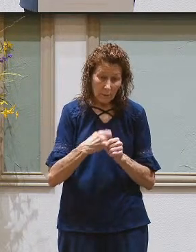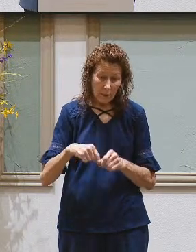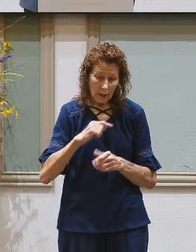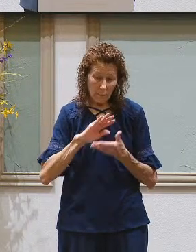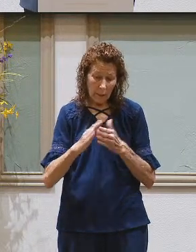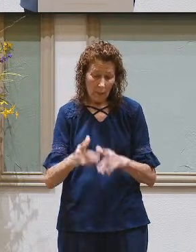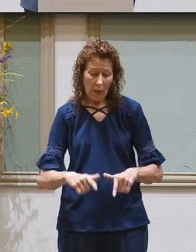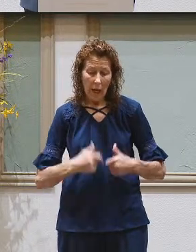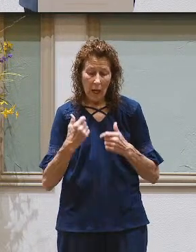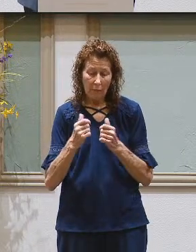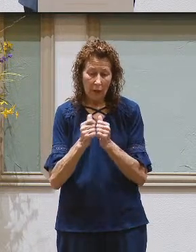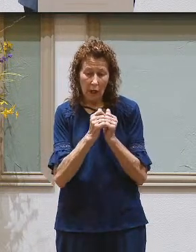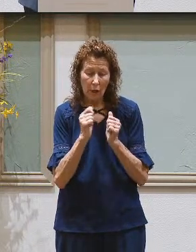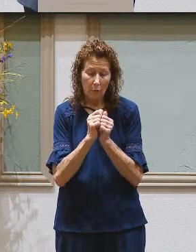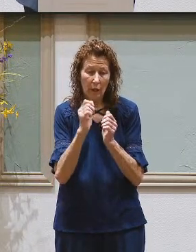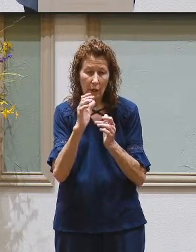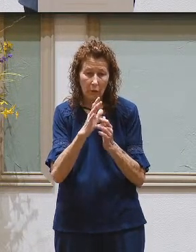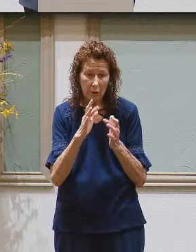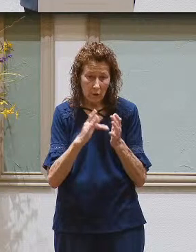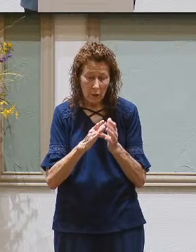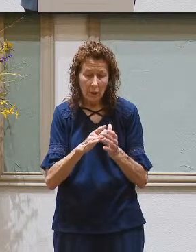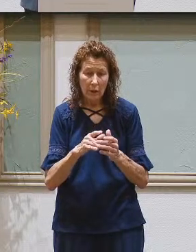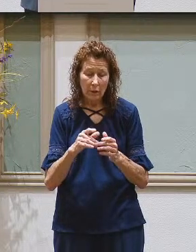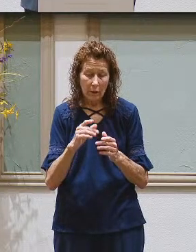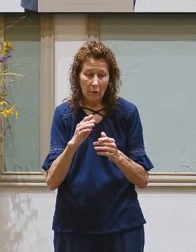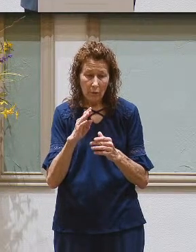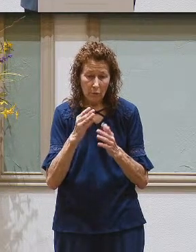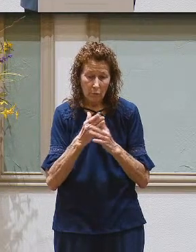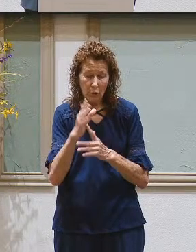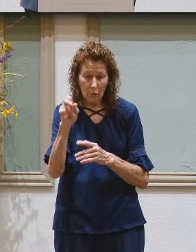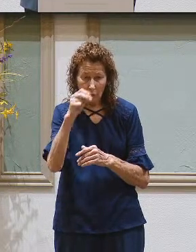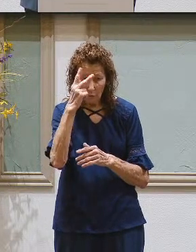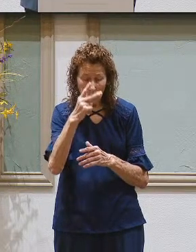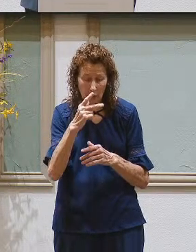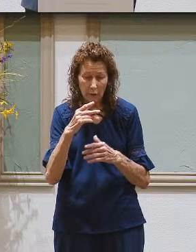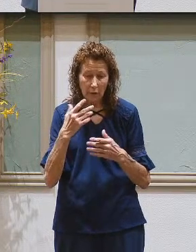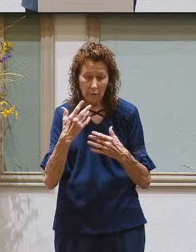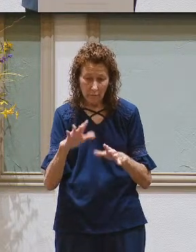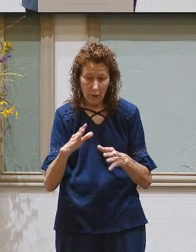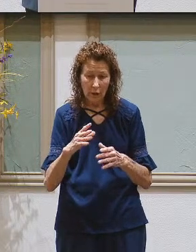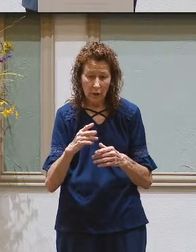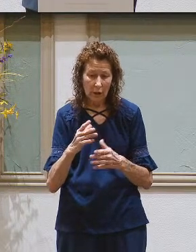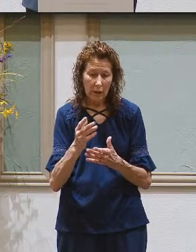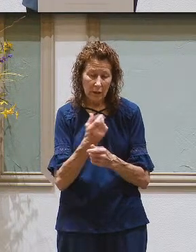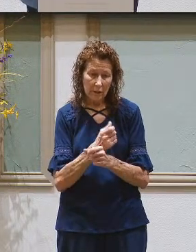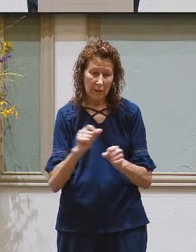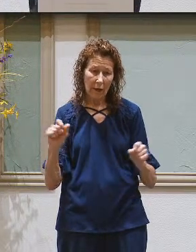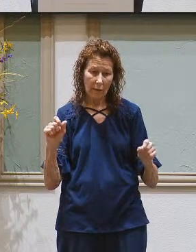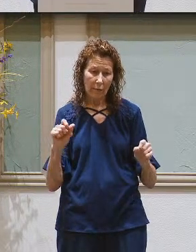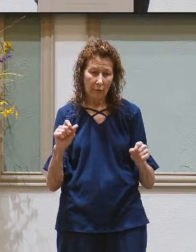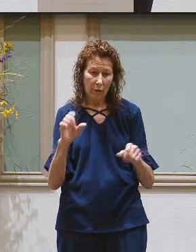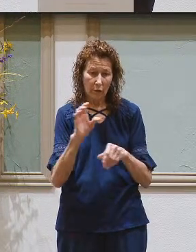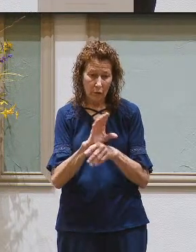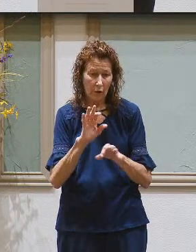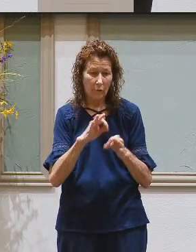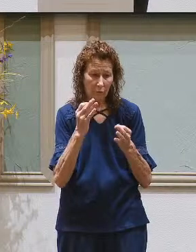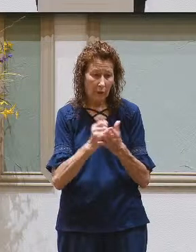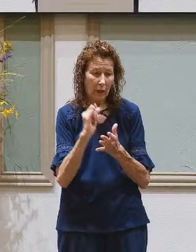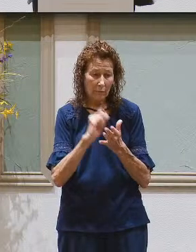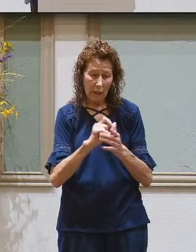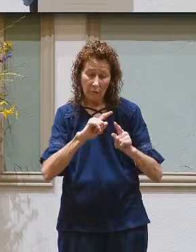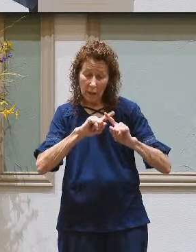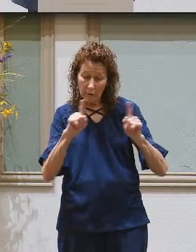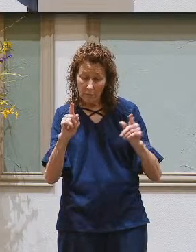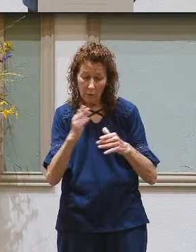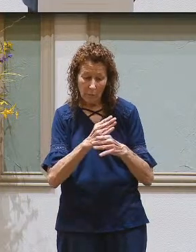alive together with Christ by grace you have been saved. Church family that is the difference